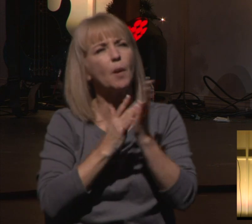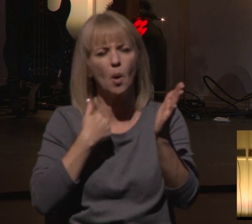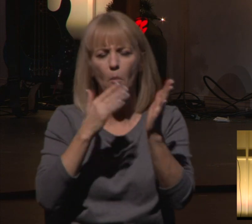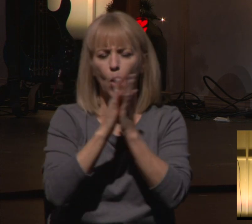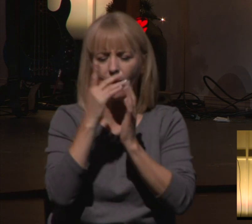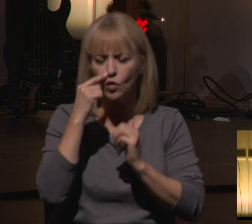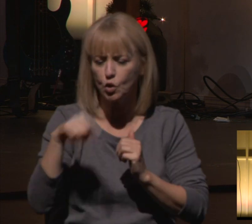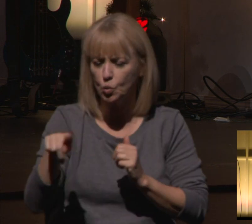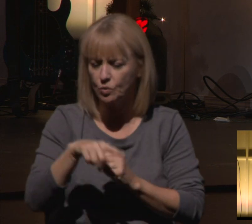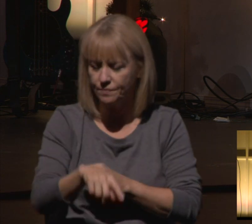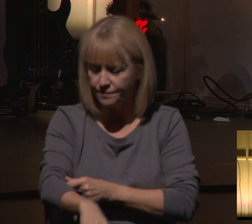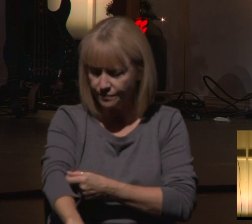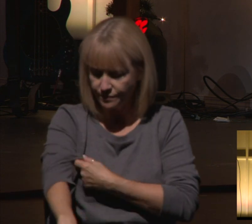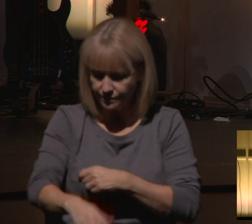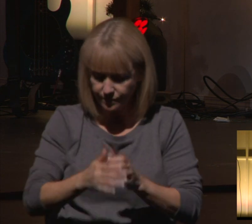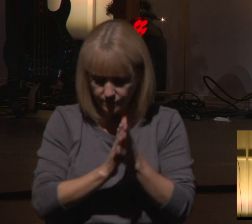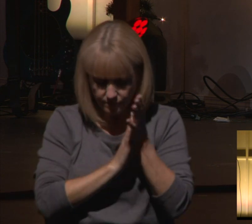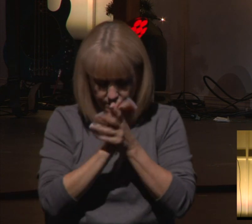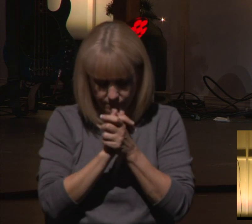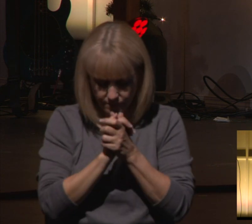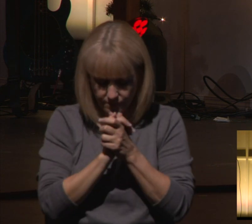really the miracle of the church.